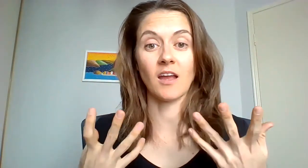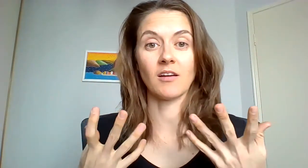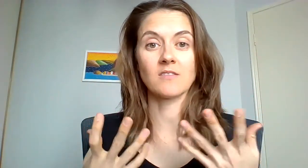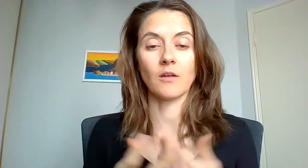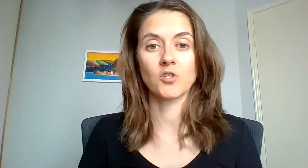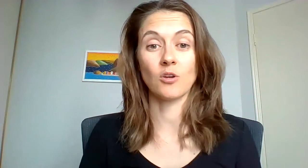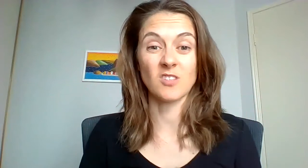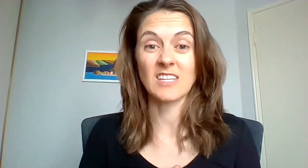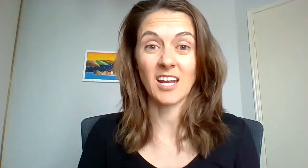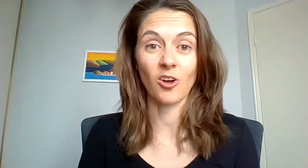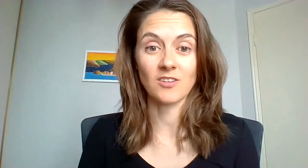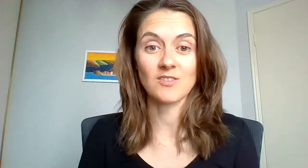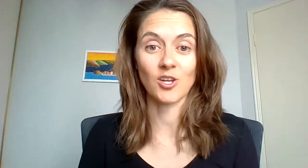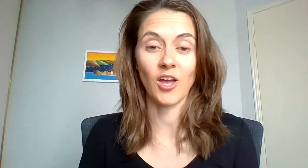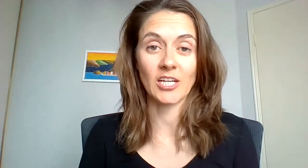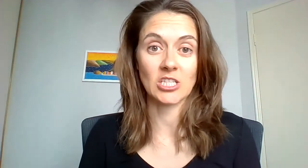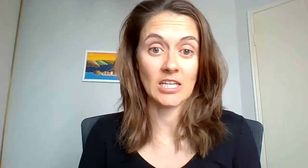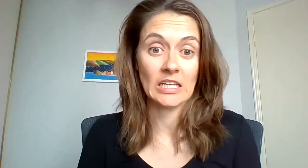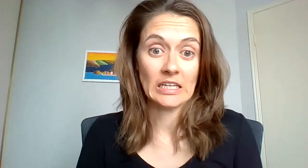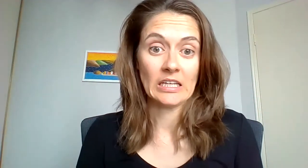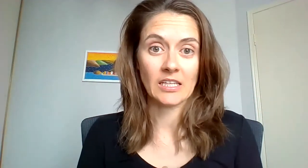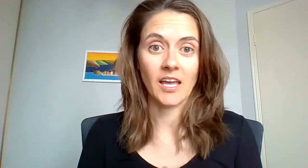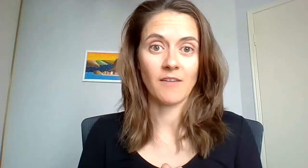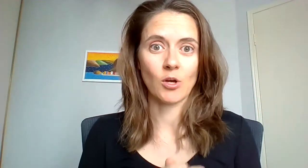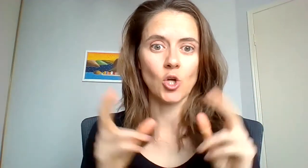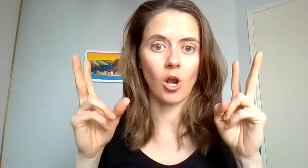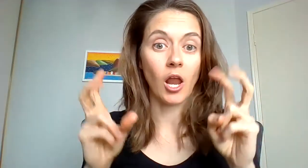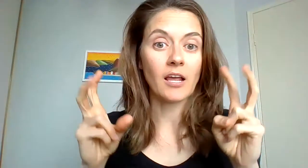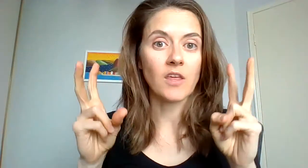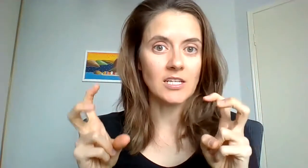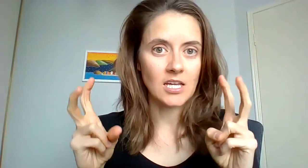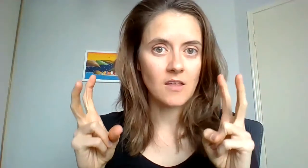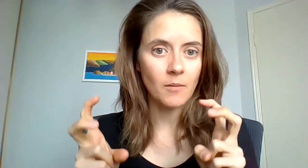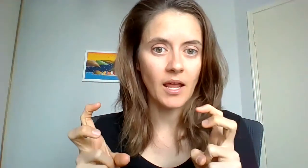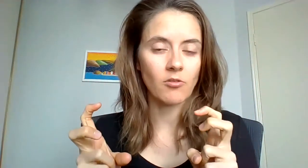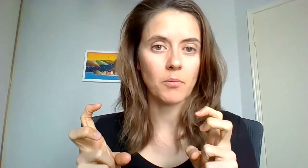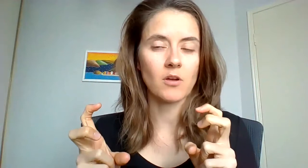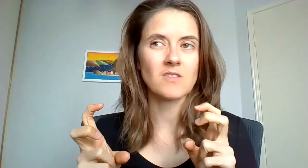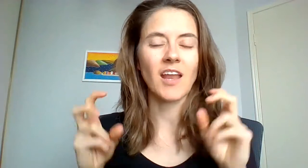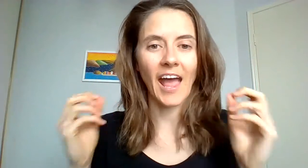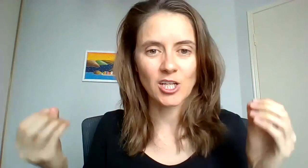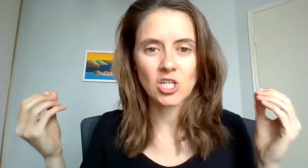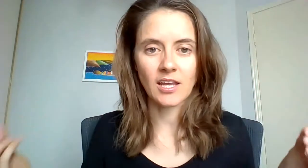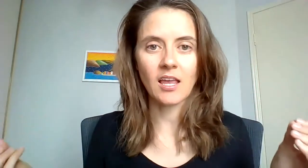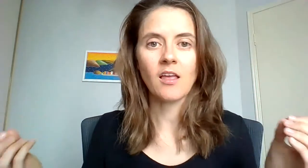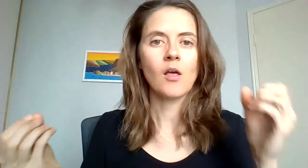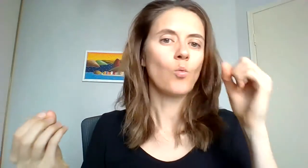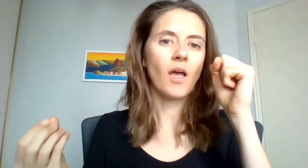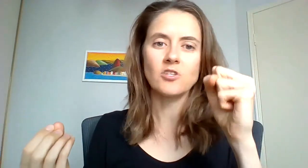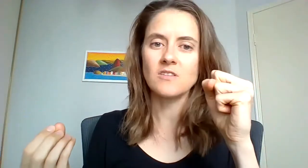there in ourself too so it's getting honest to go actually oh yeah even though I don't like the idea that I'm an angry person, actually we have just